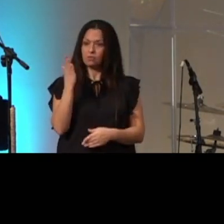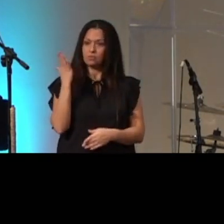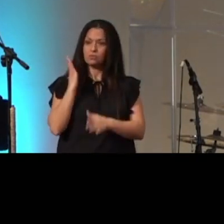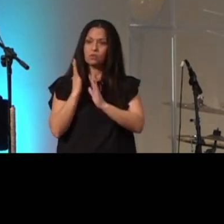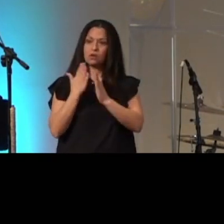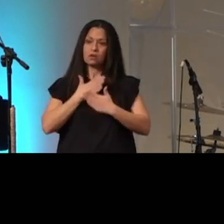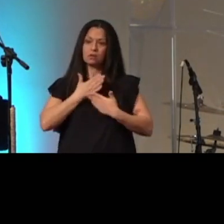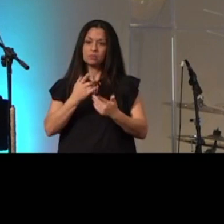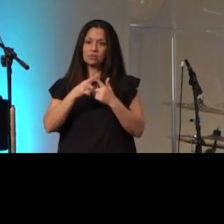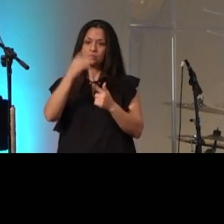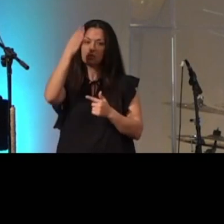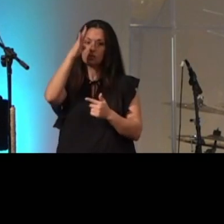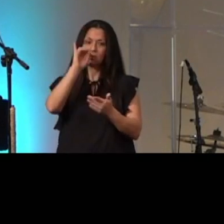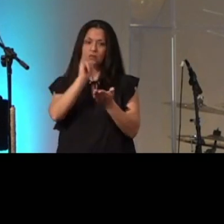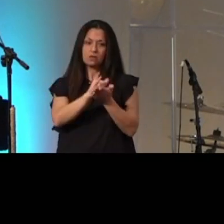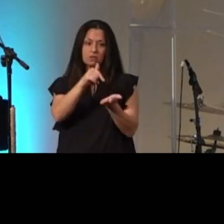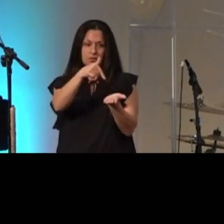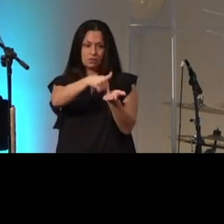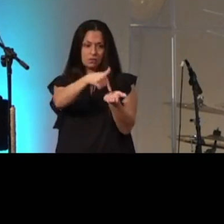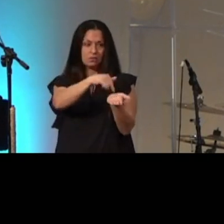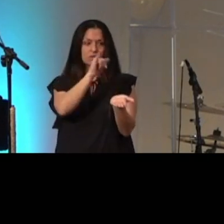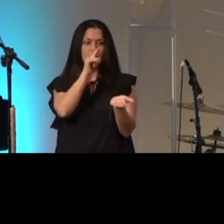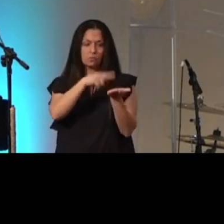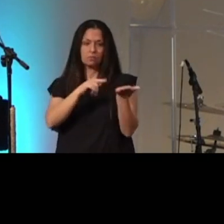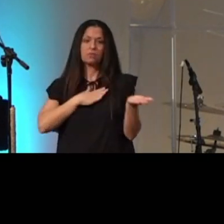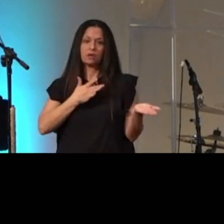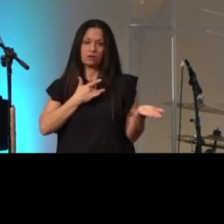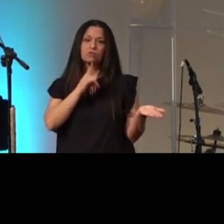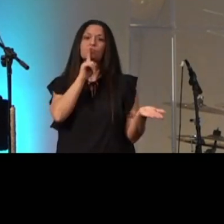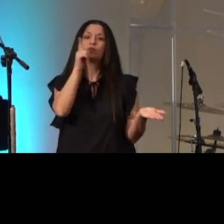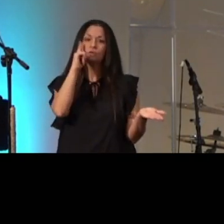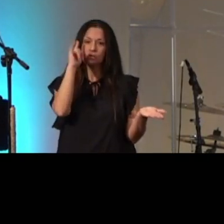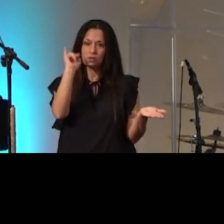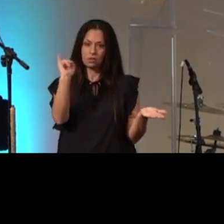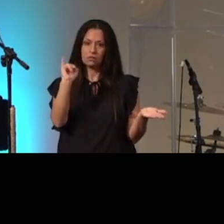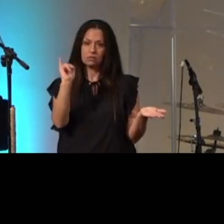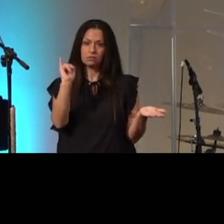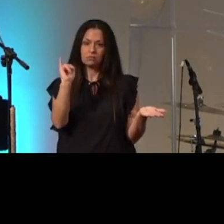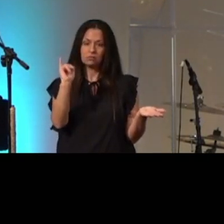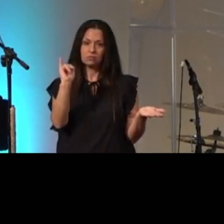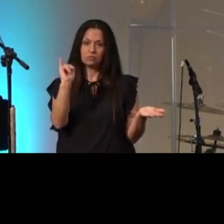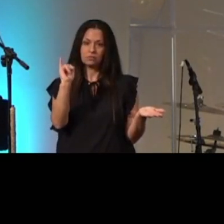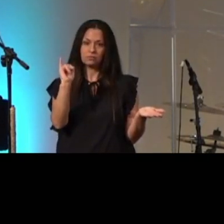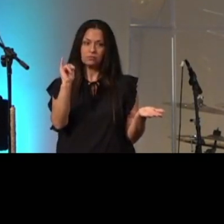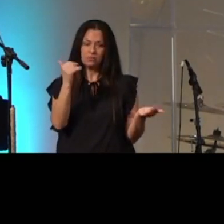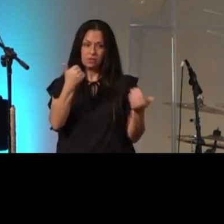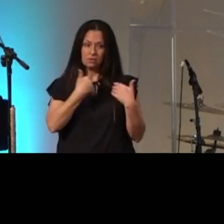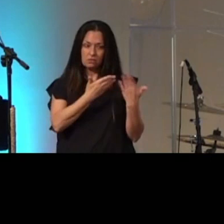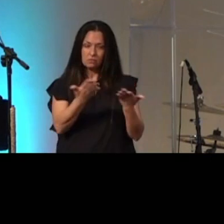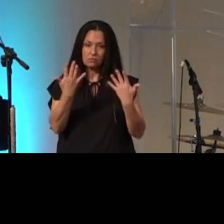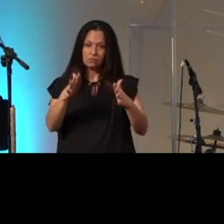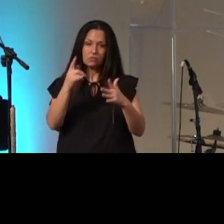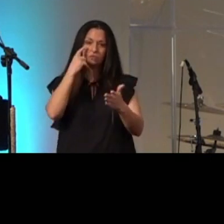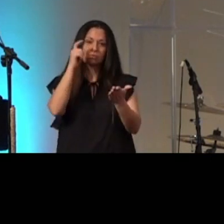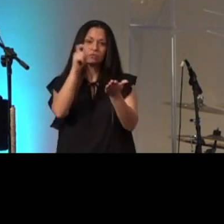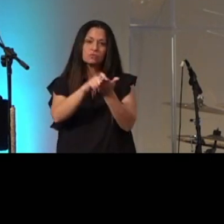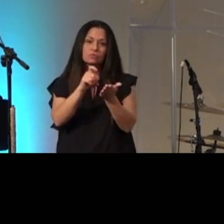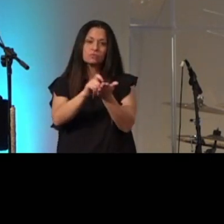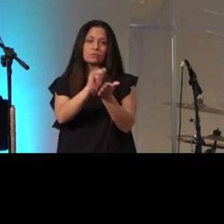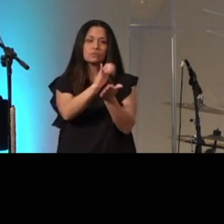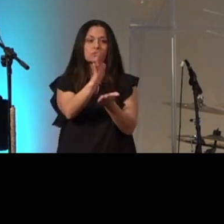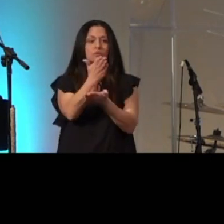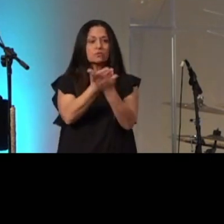that this is what my heart looks like have you ever recognized that your hands